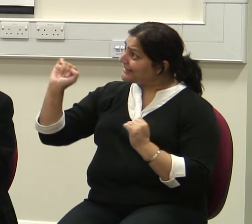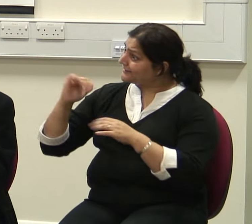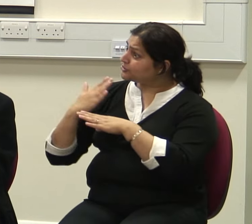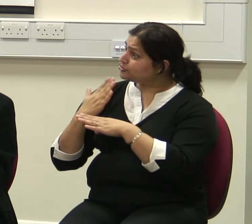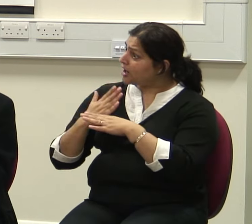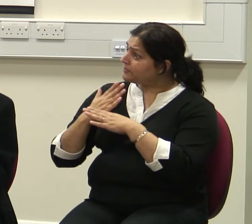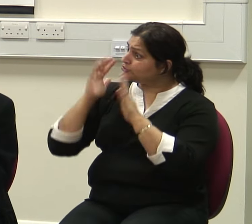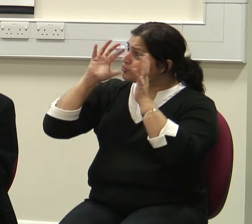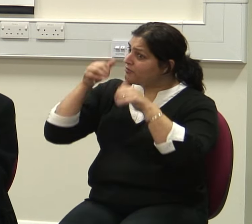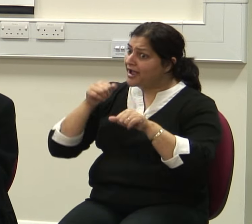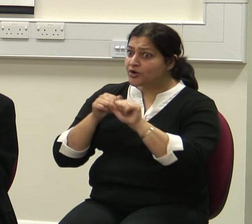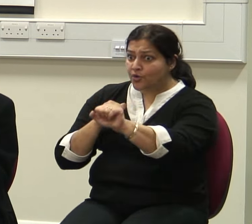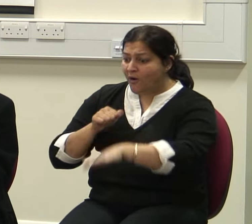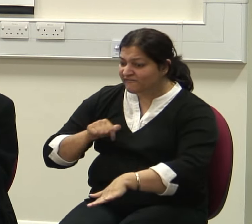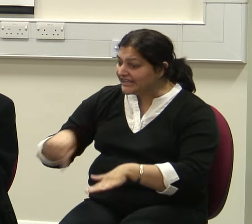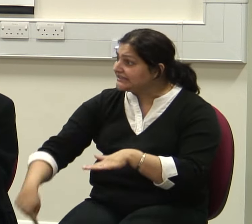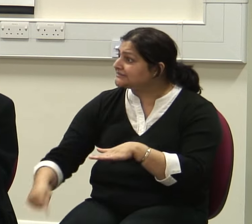Or your diabetes for that matter?